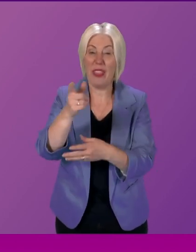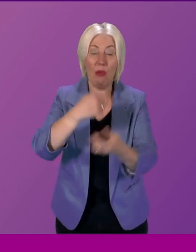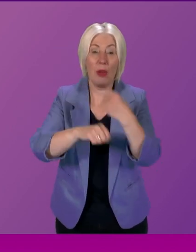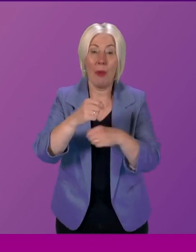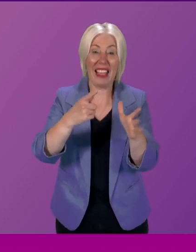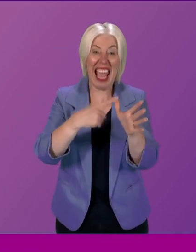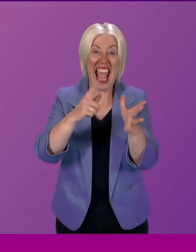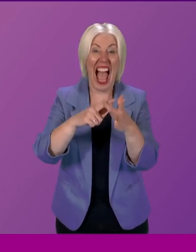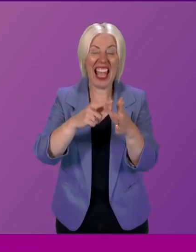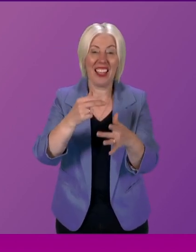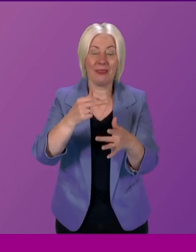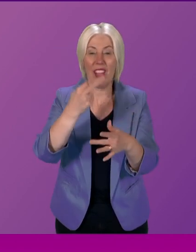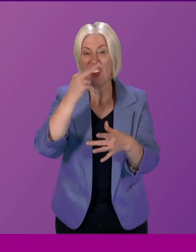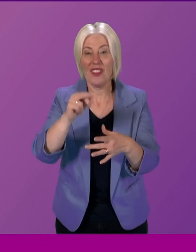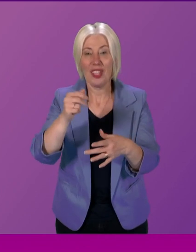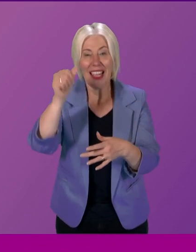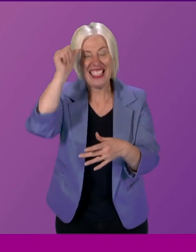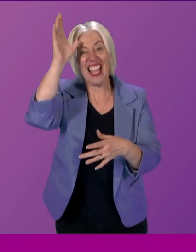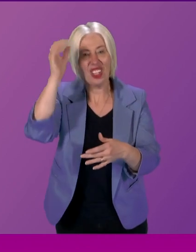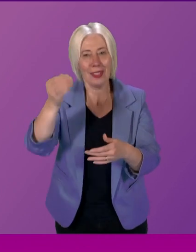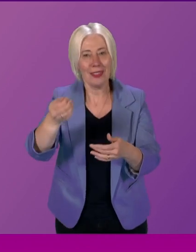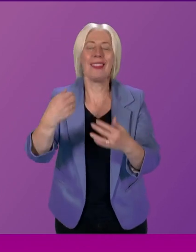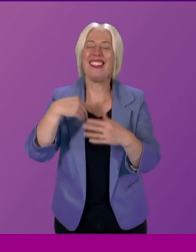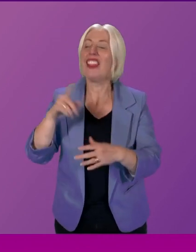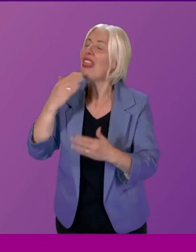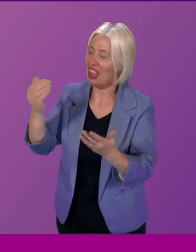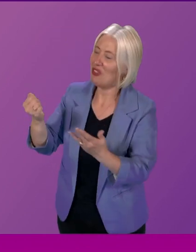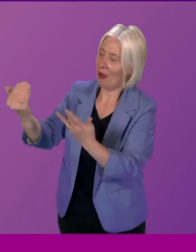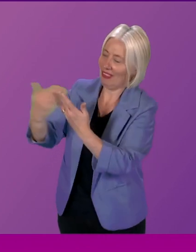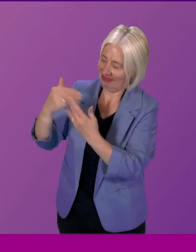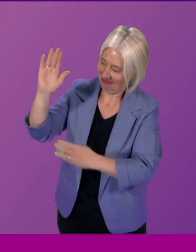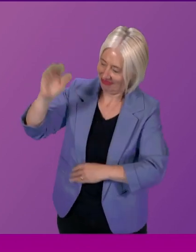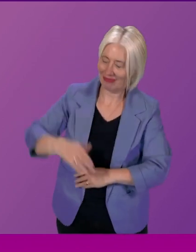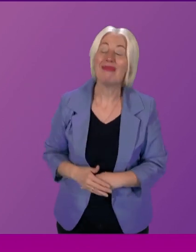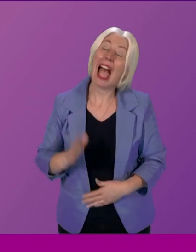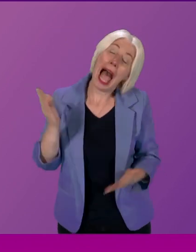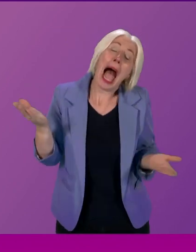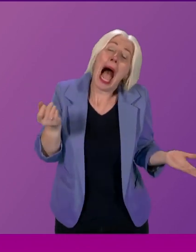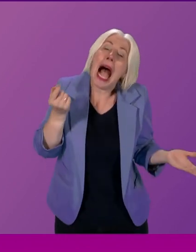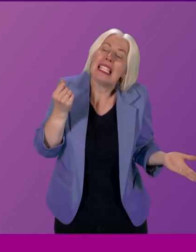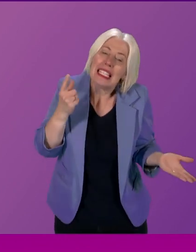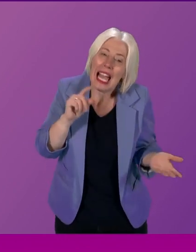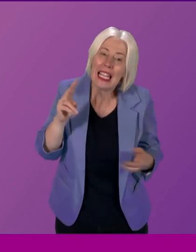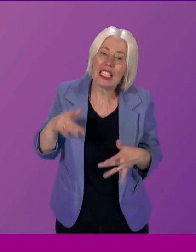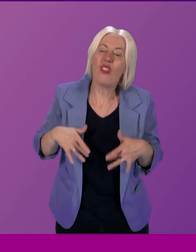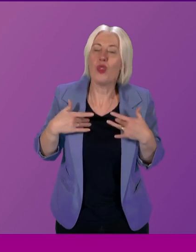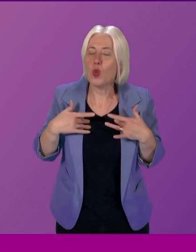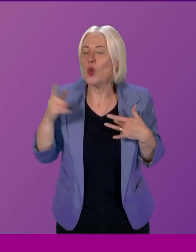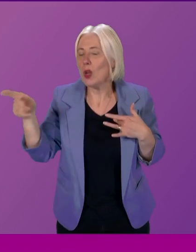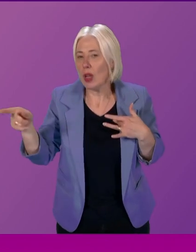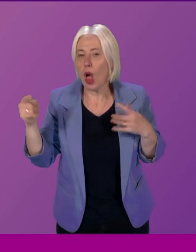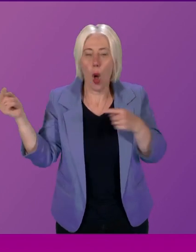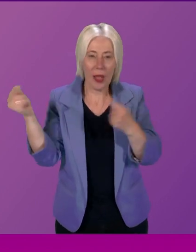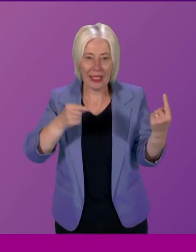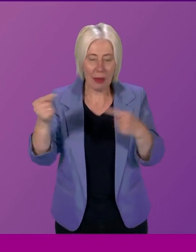Happy to. Minister. I thank the member for taking intervention. I understand where he's coming from with regards to debate. There is also